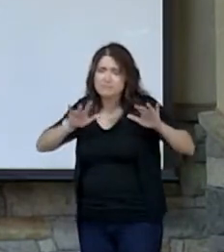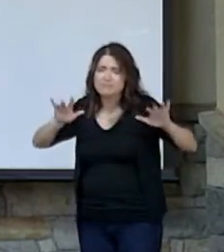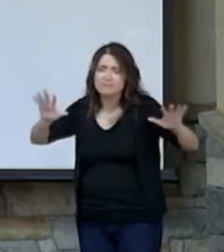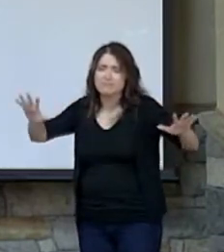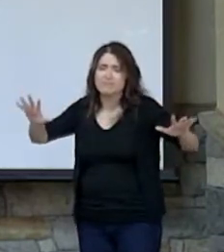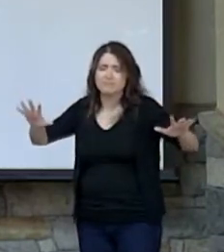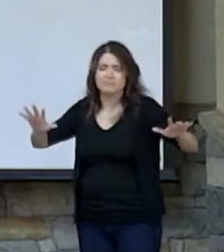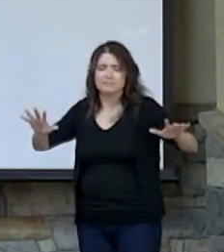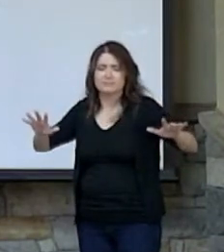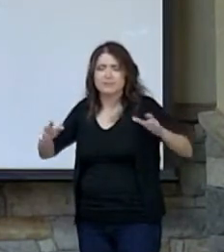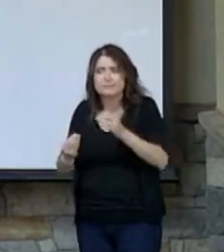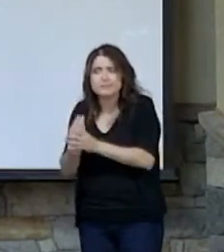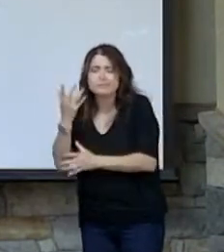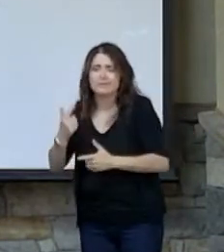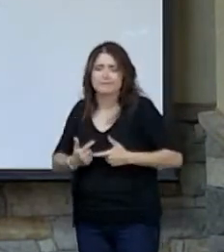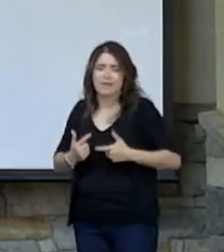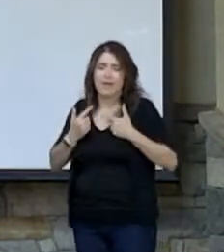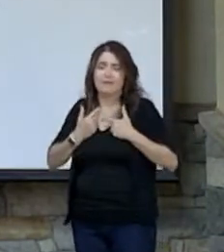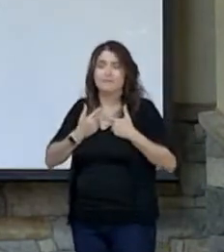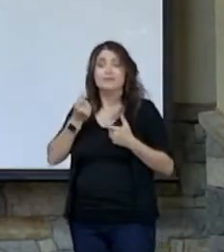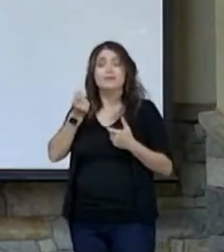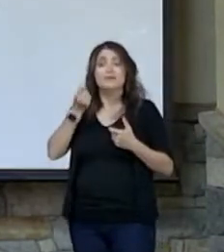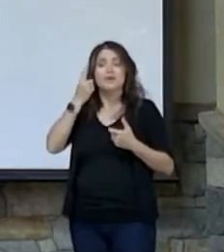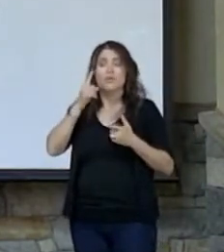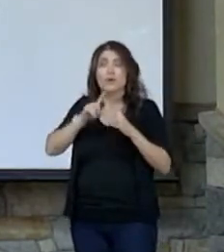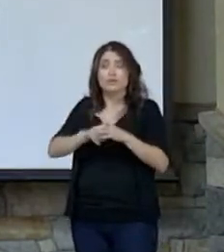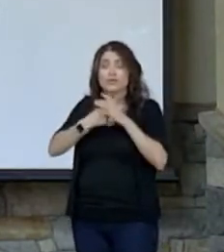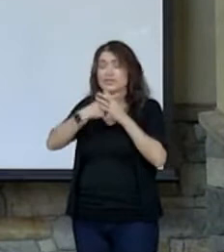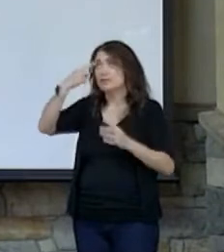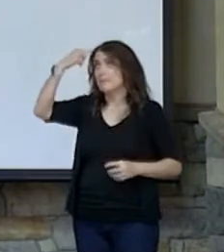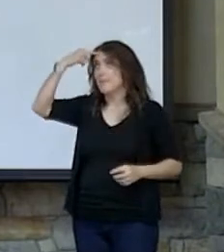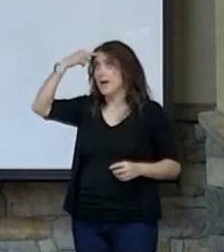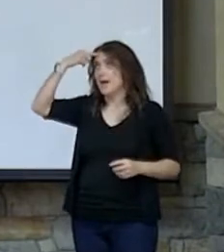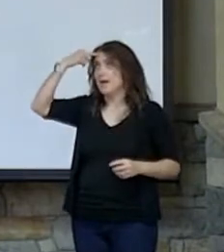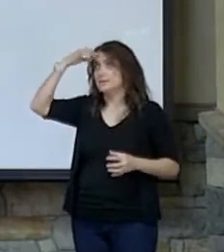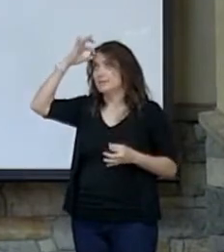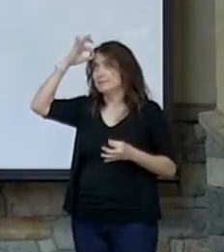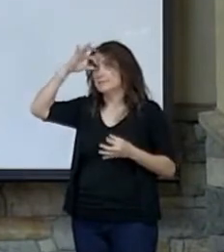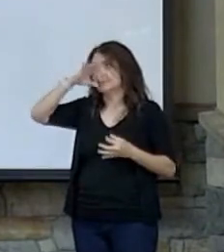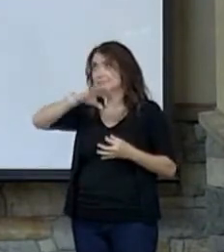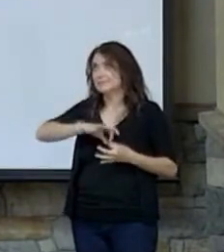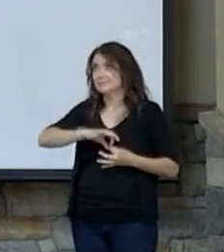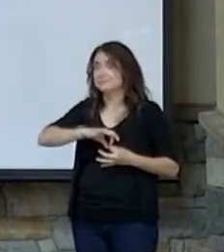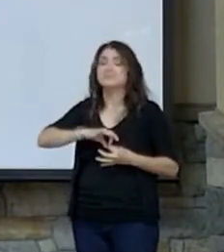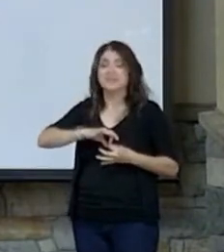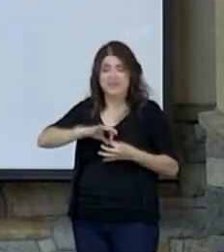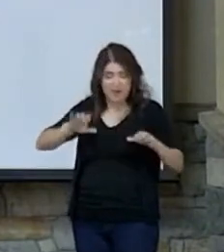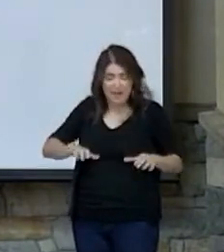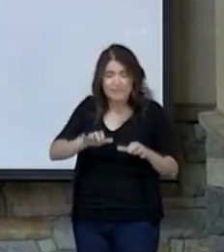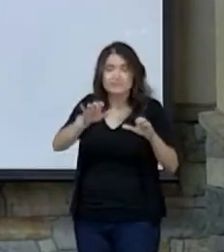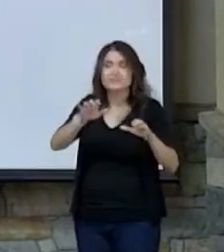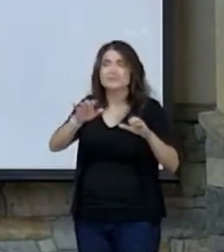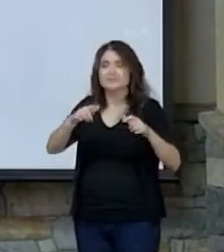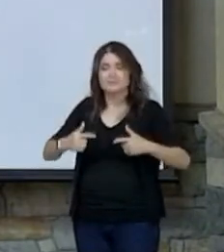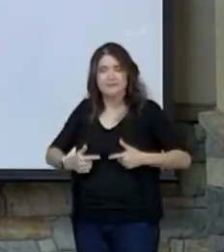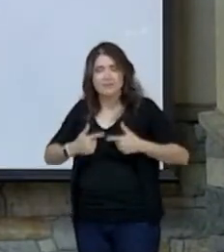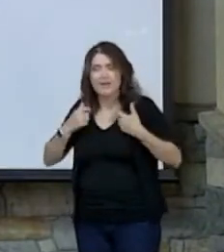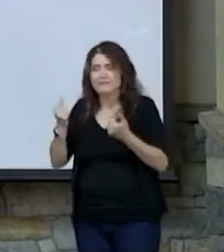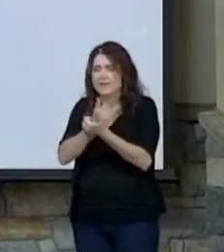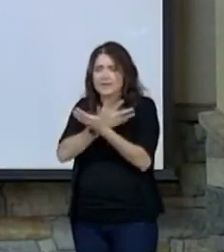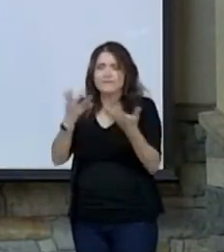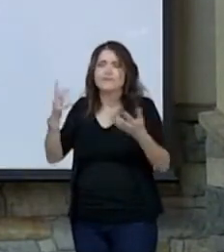You see what originates in our mind is ultimately going to flow out in our actions and in our life and everything about us.